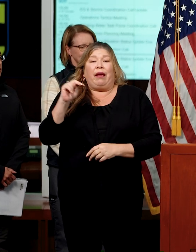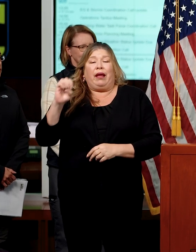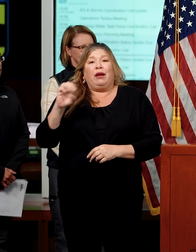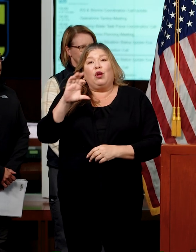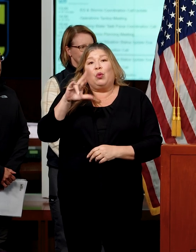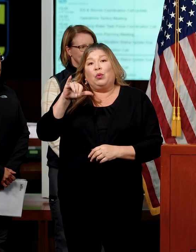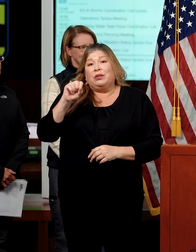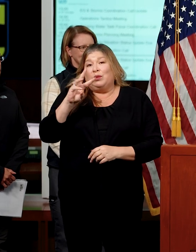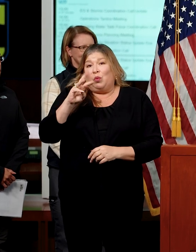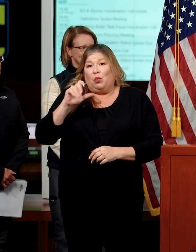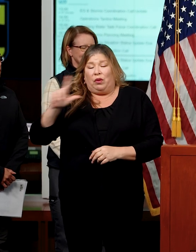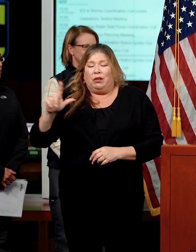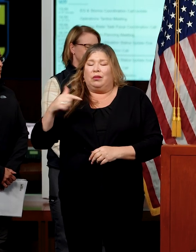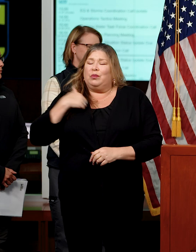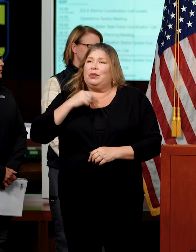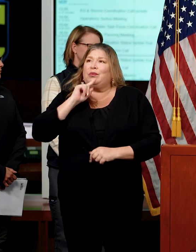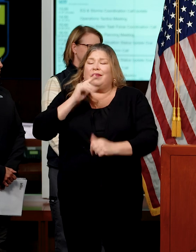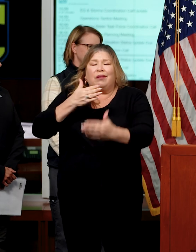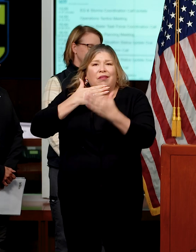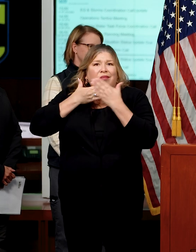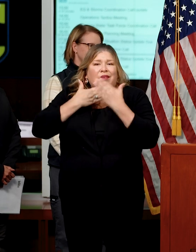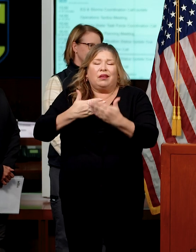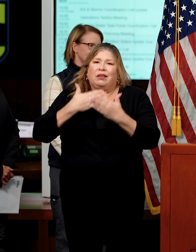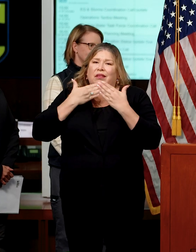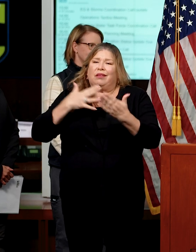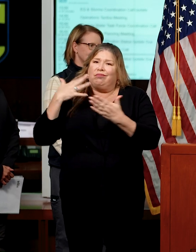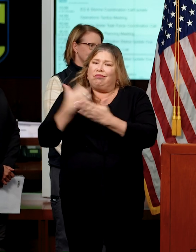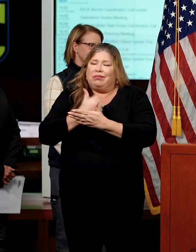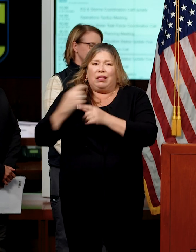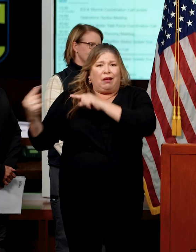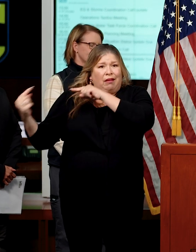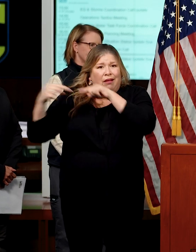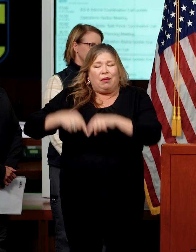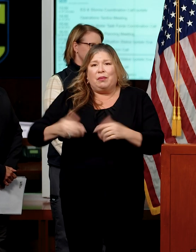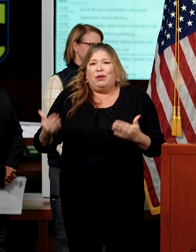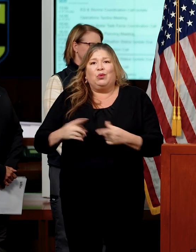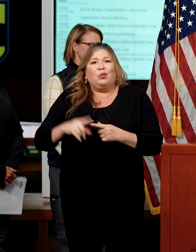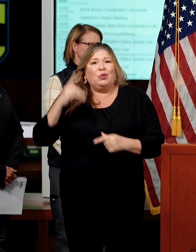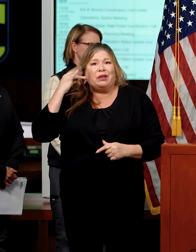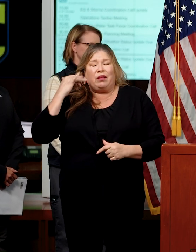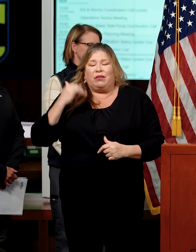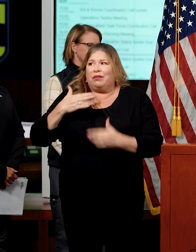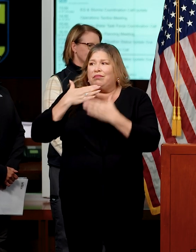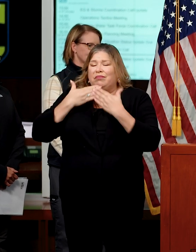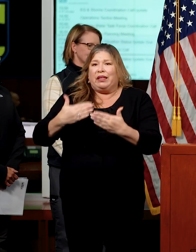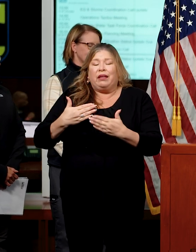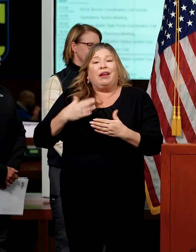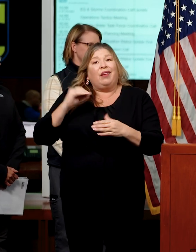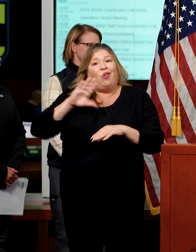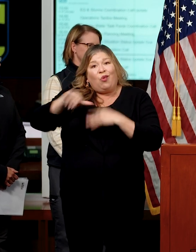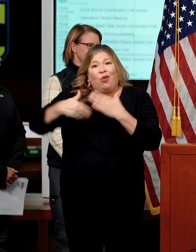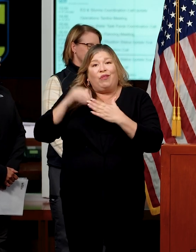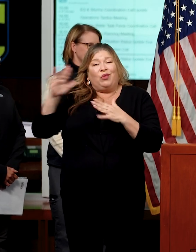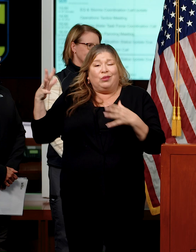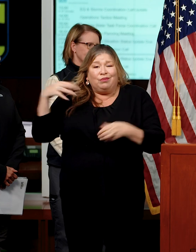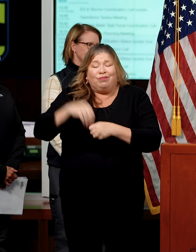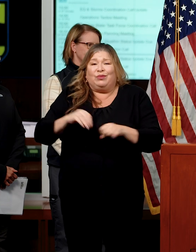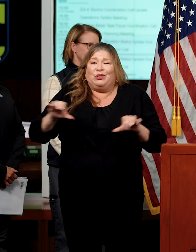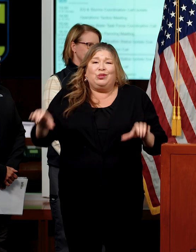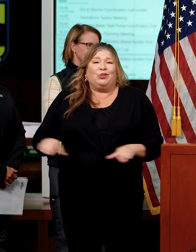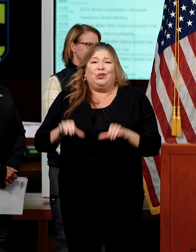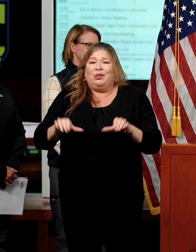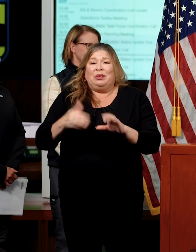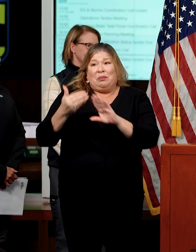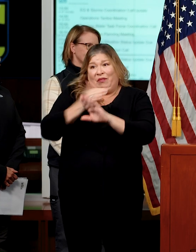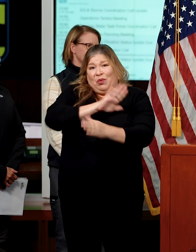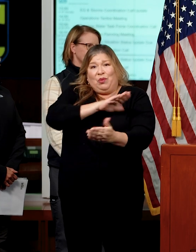who we would like to really thank for taking the time to come to California and for all that she has done even before